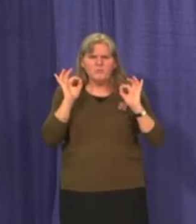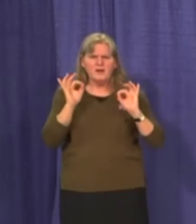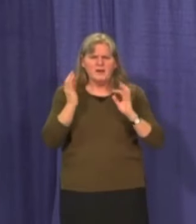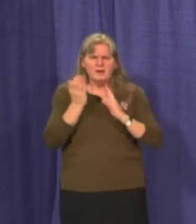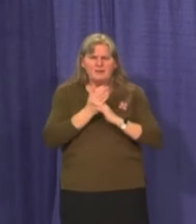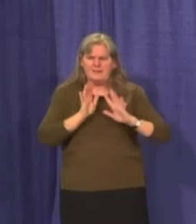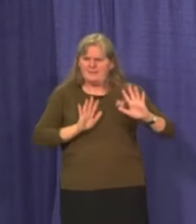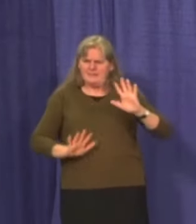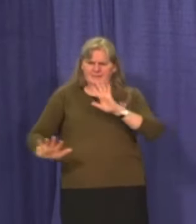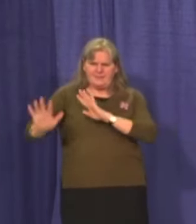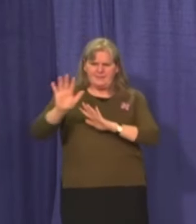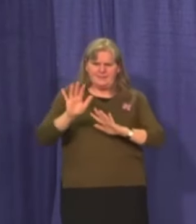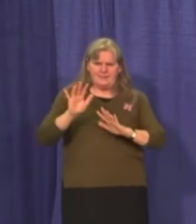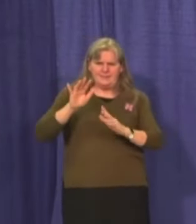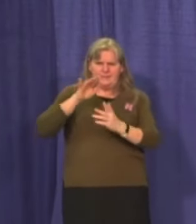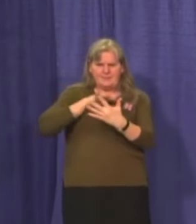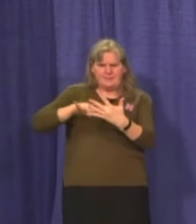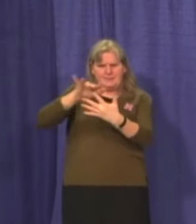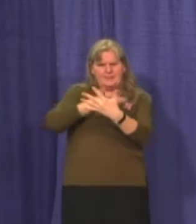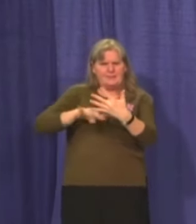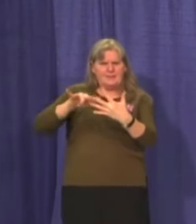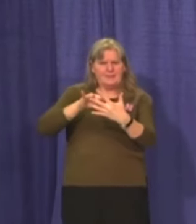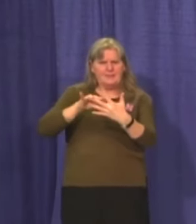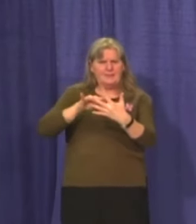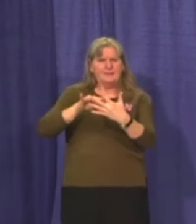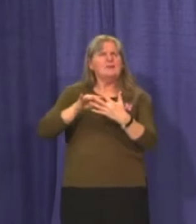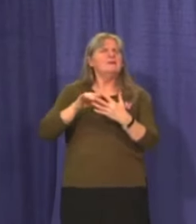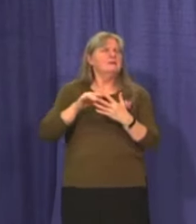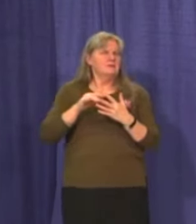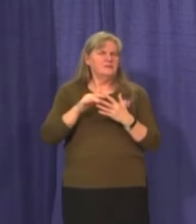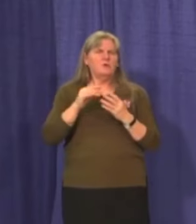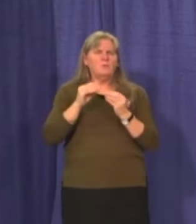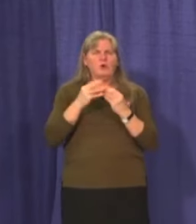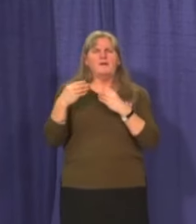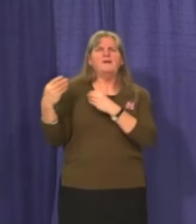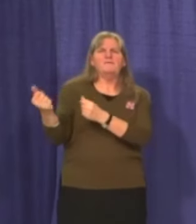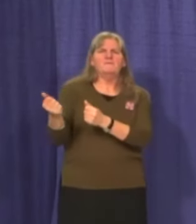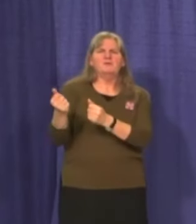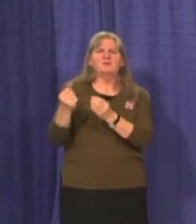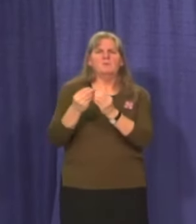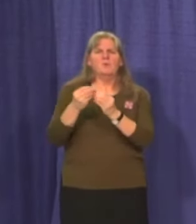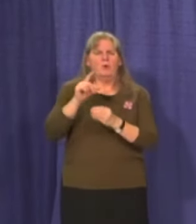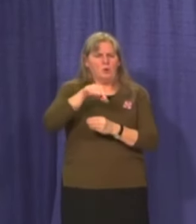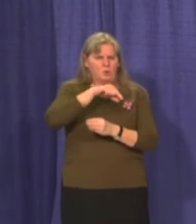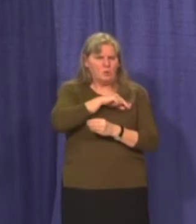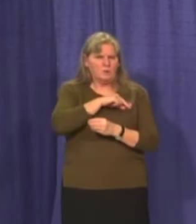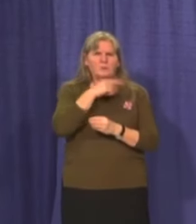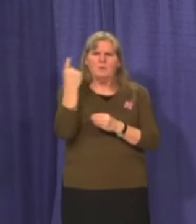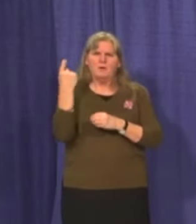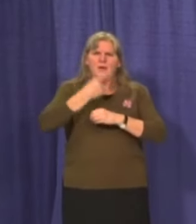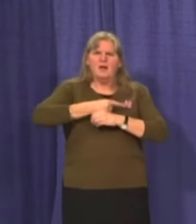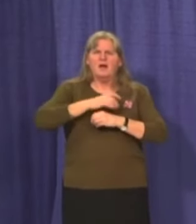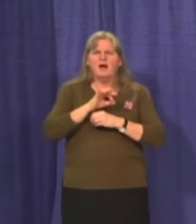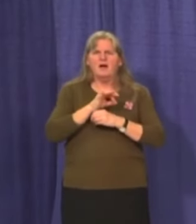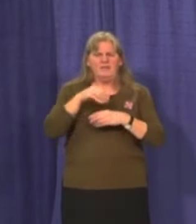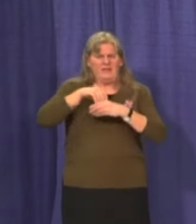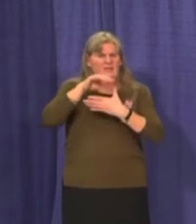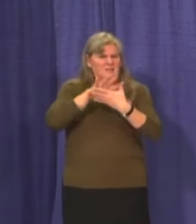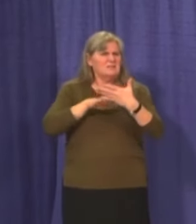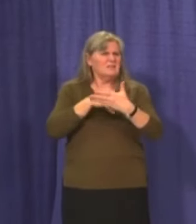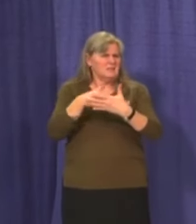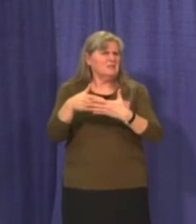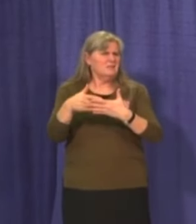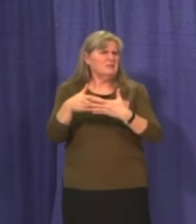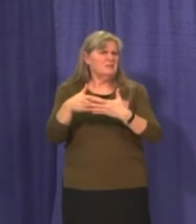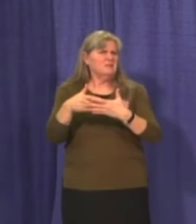terms of quality and, uh, and overall efficiency, having a down day, uh, built into the schedule, um,